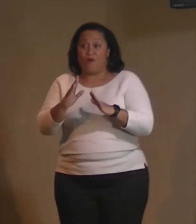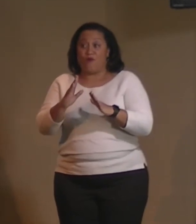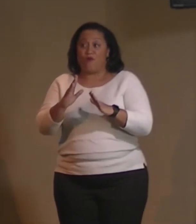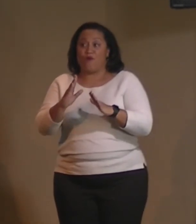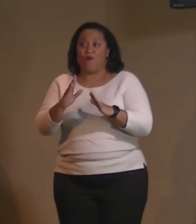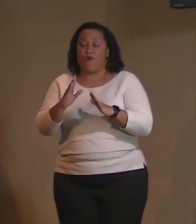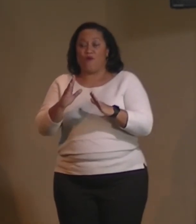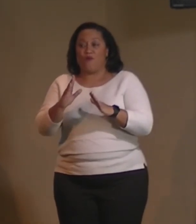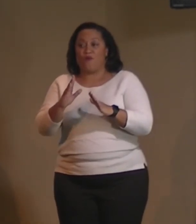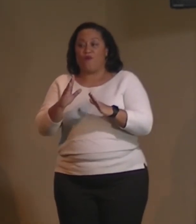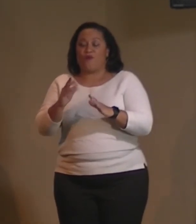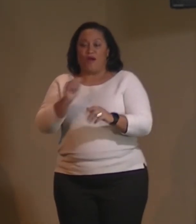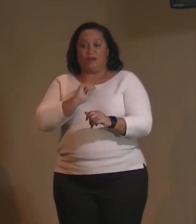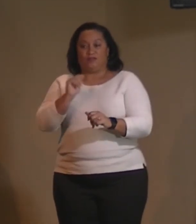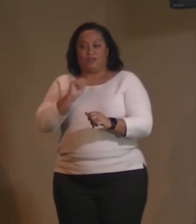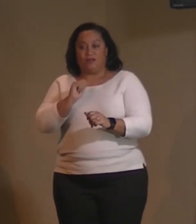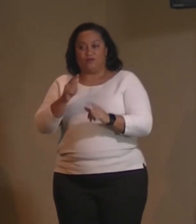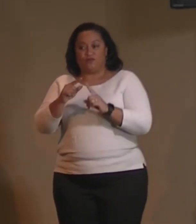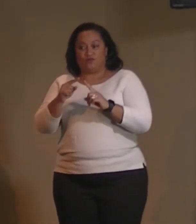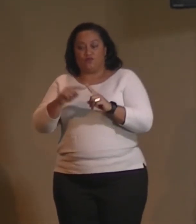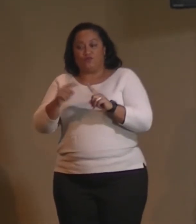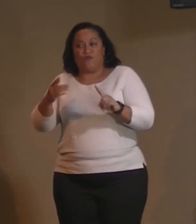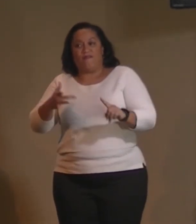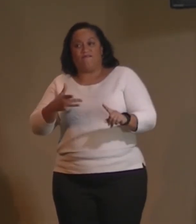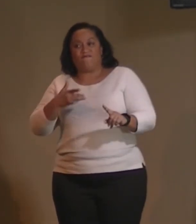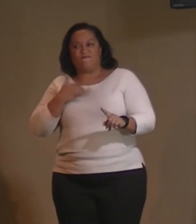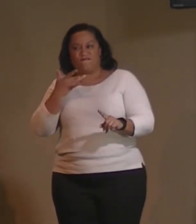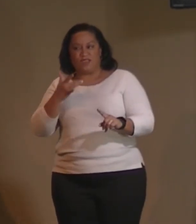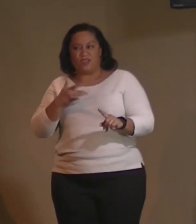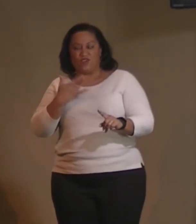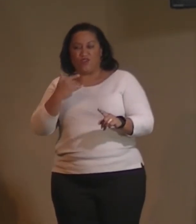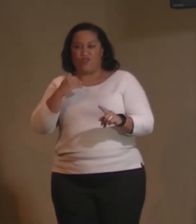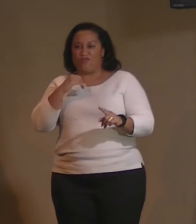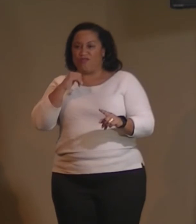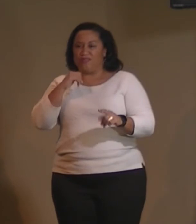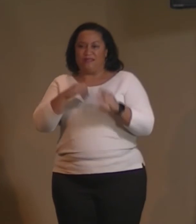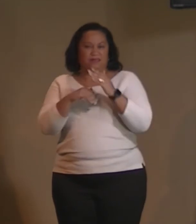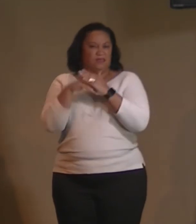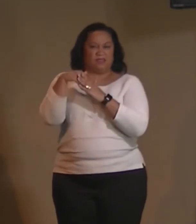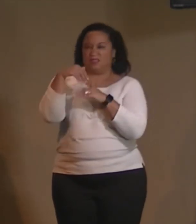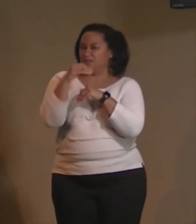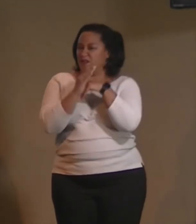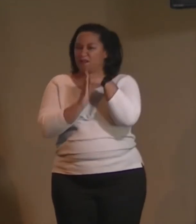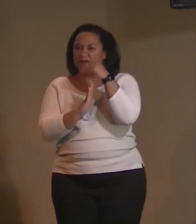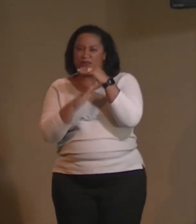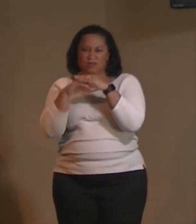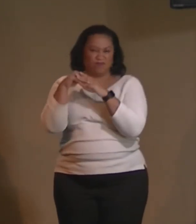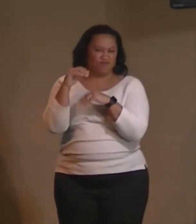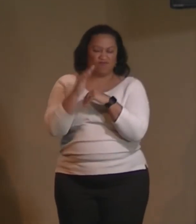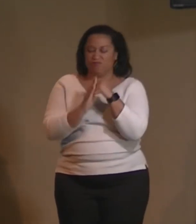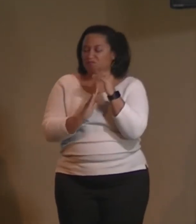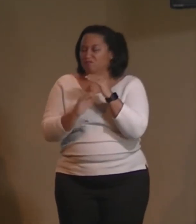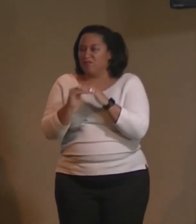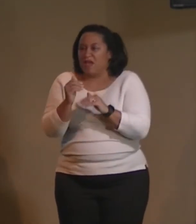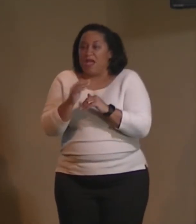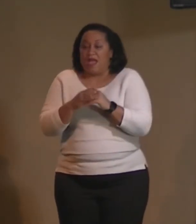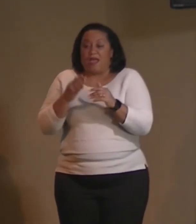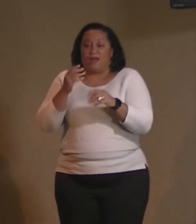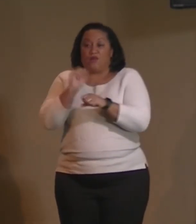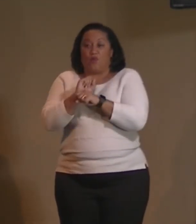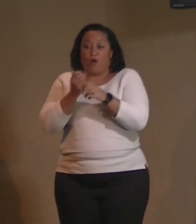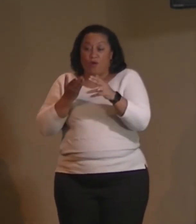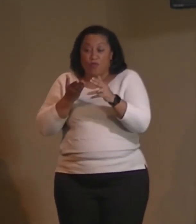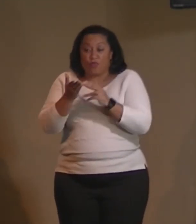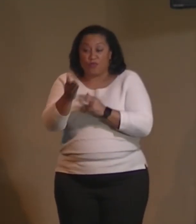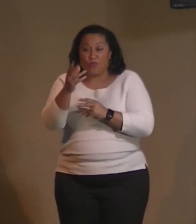to feel the discomfort and work through it while also knowing the foundation upon which we stand